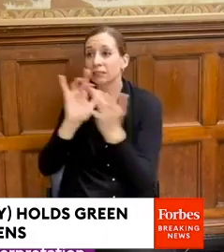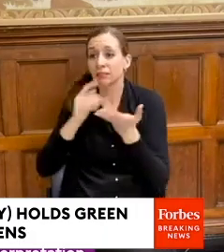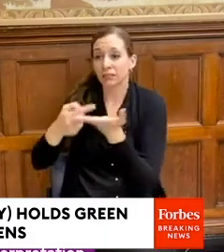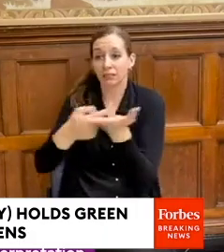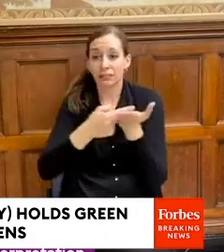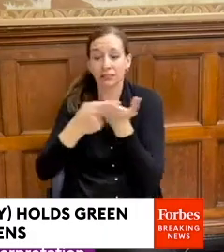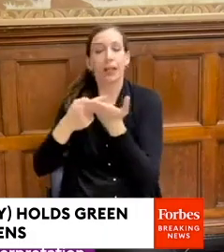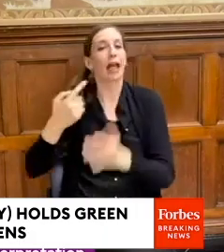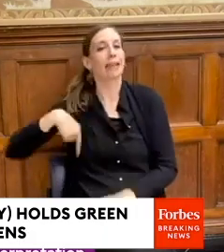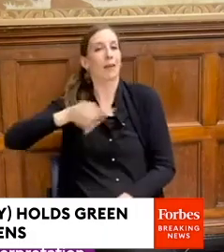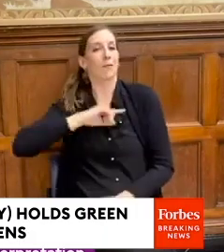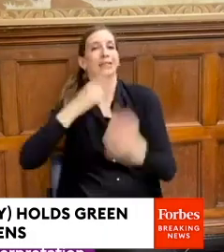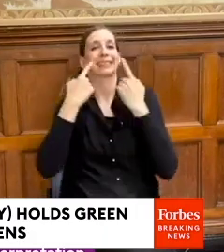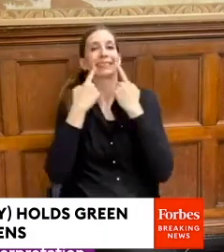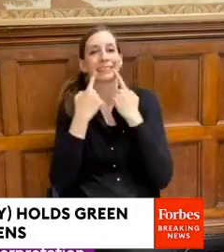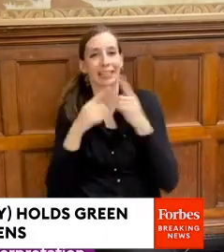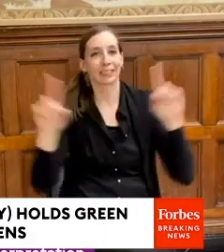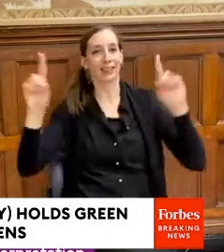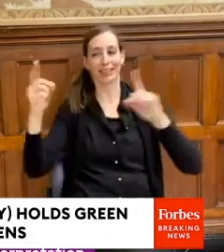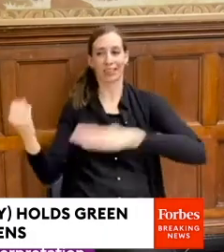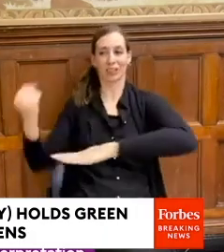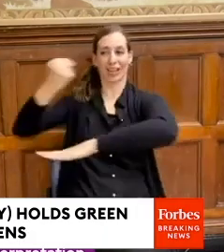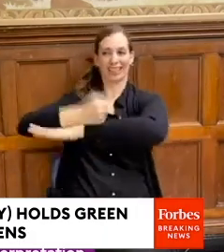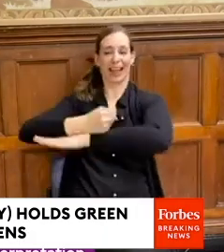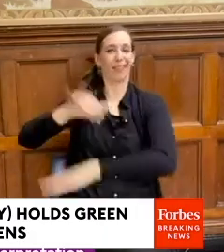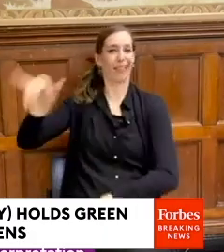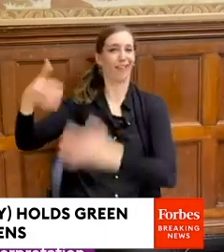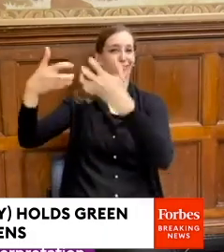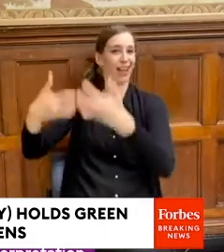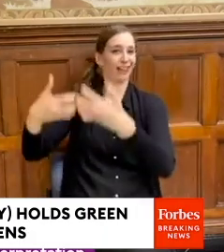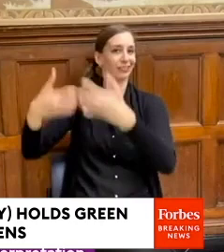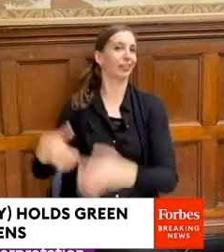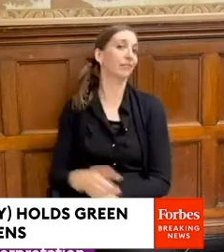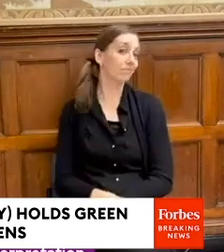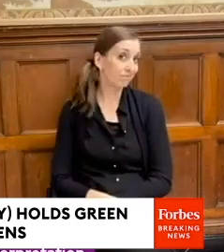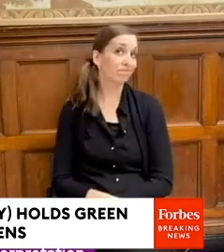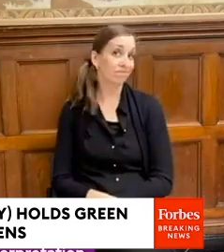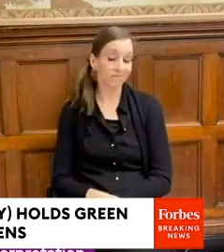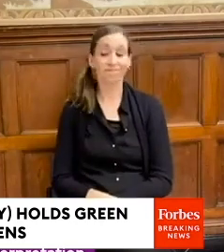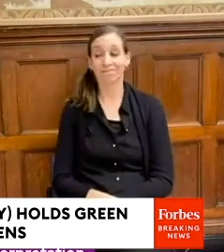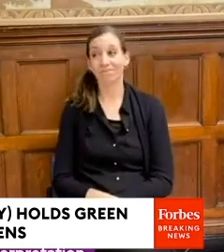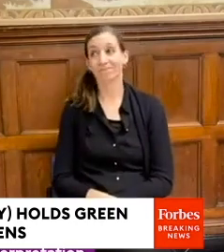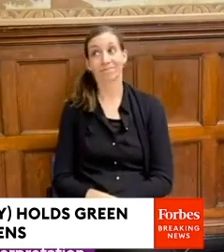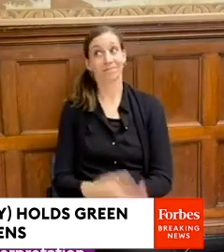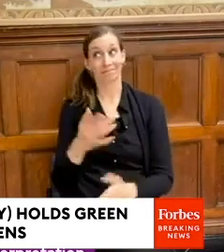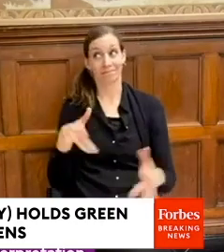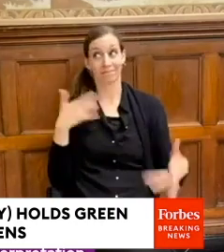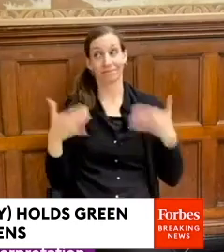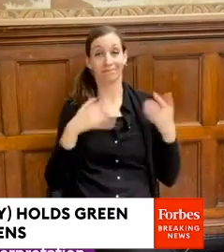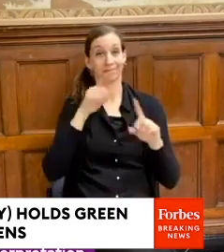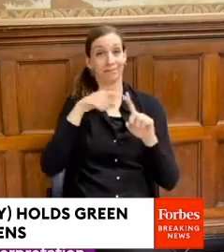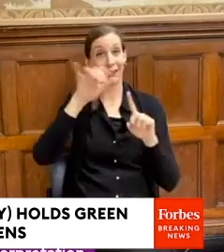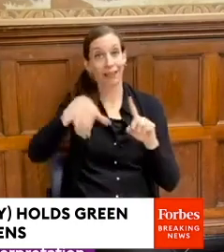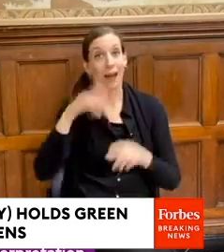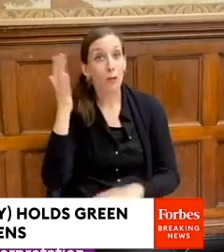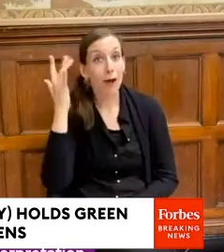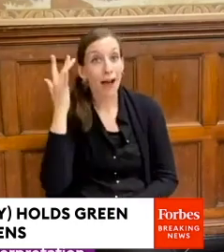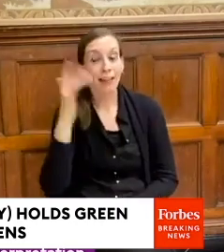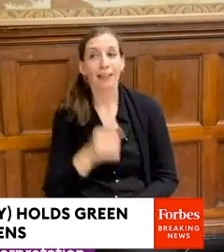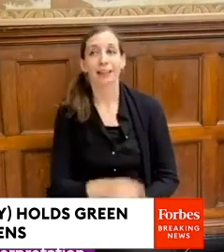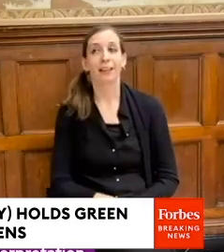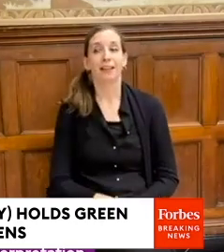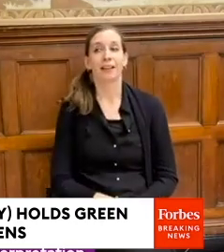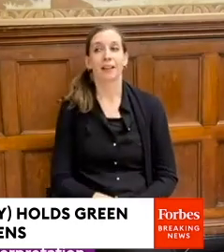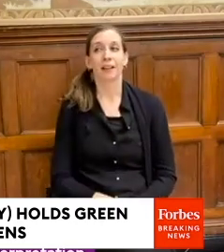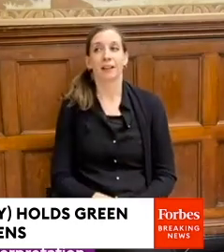down the peaker plant right here in Astoria, Queens. And we're really excited about that because in addition to, it's not just